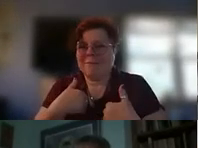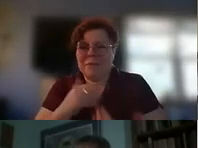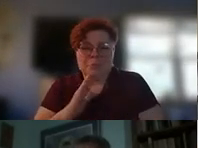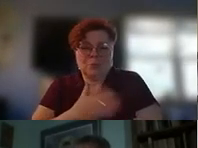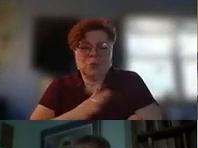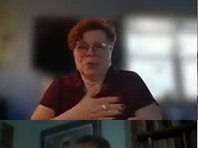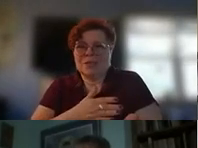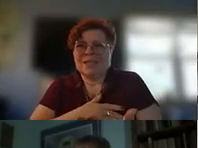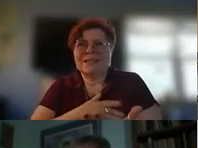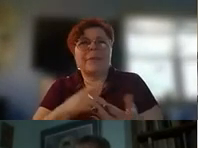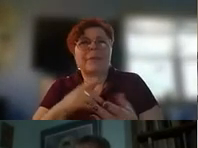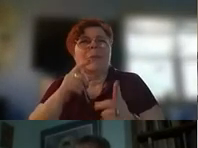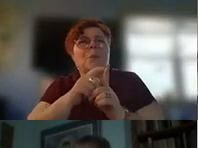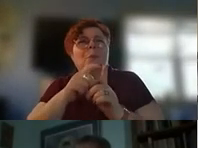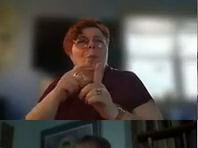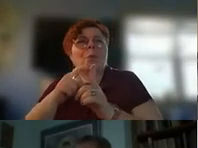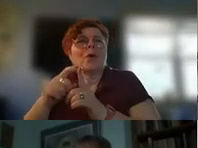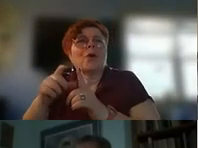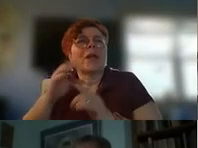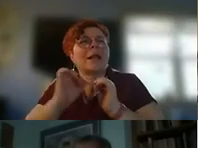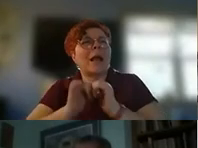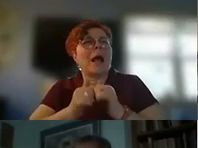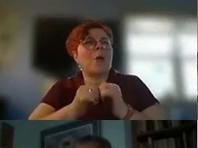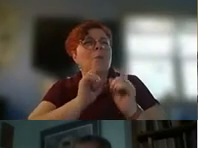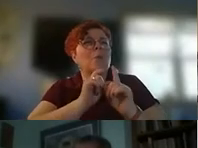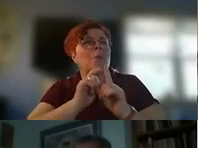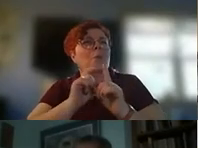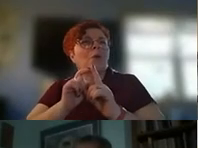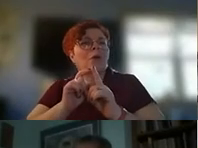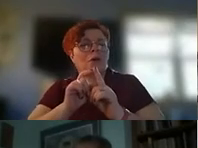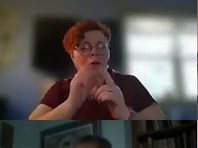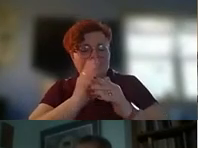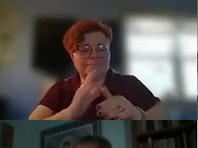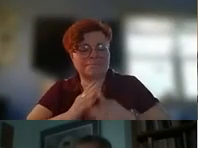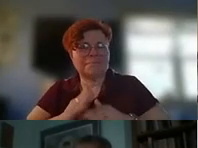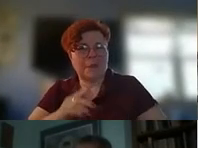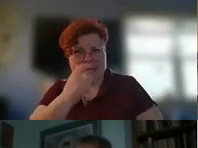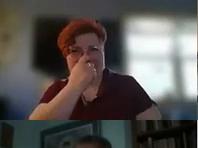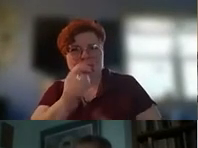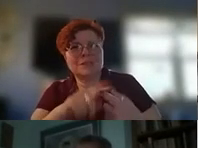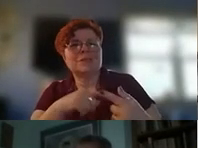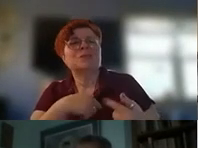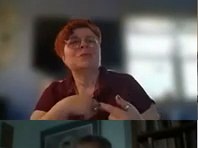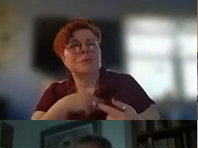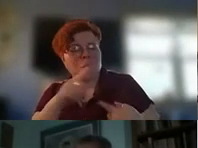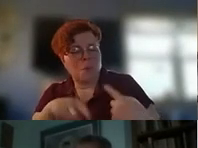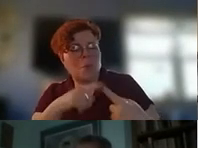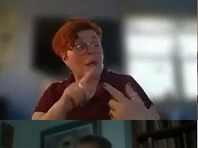and the resonance of of where the word should go is really interesting to me in this moment you know when words are written should they